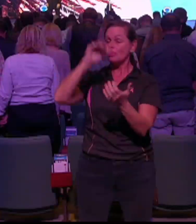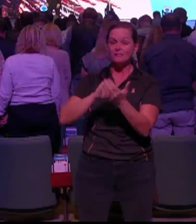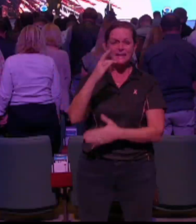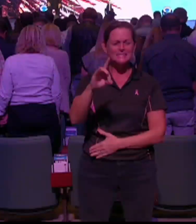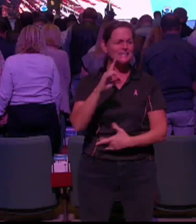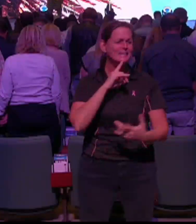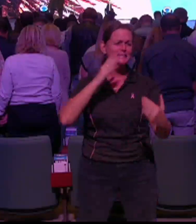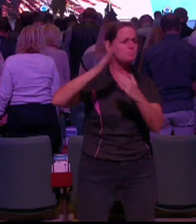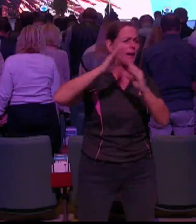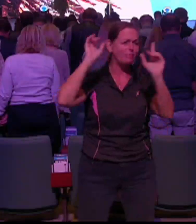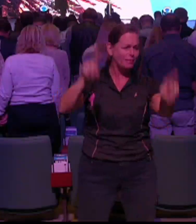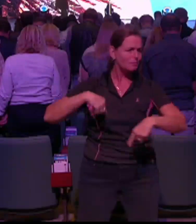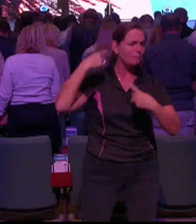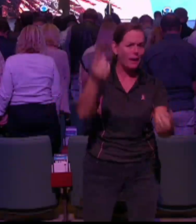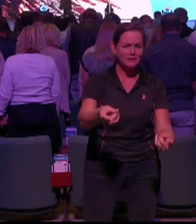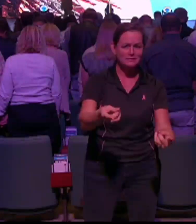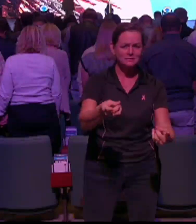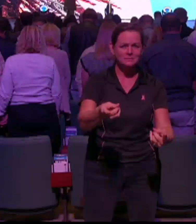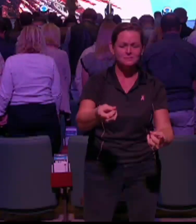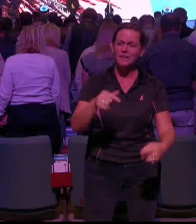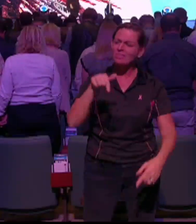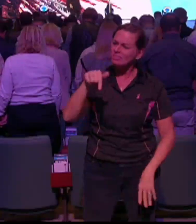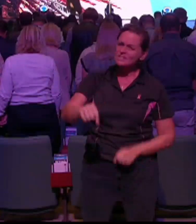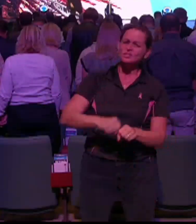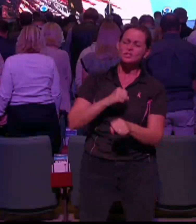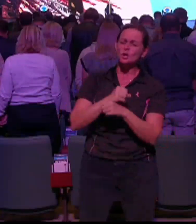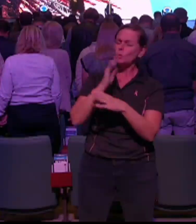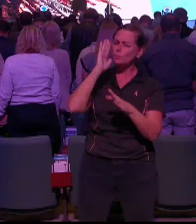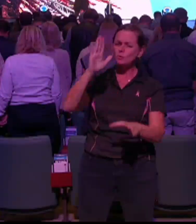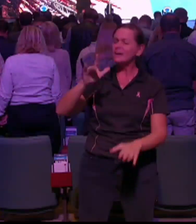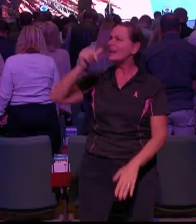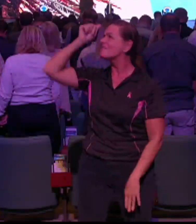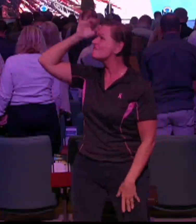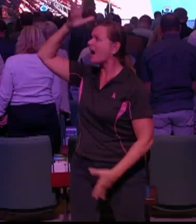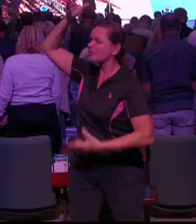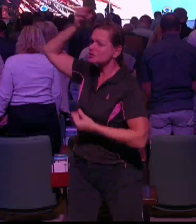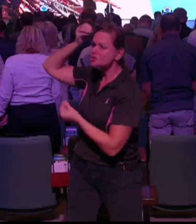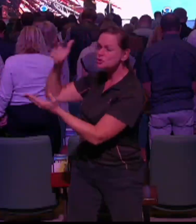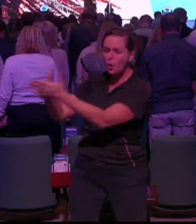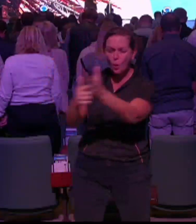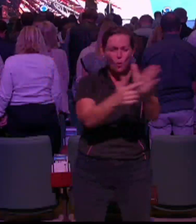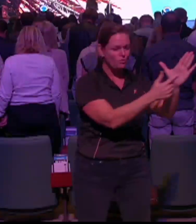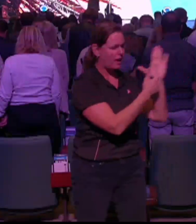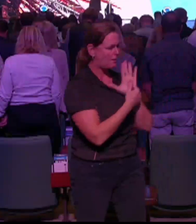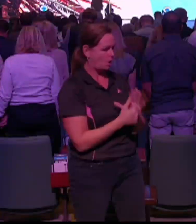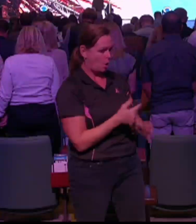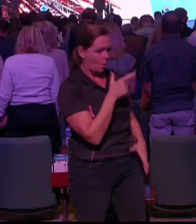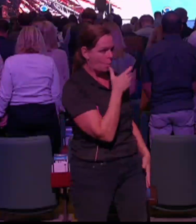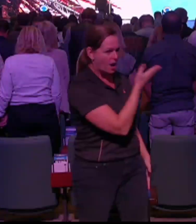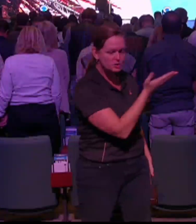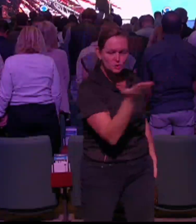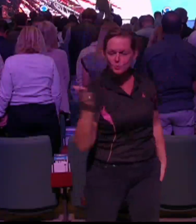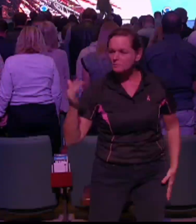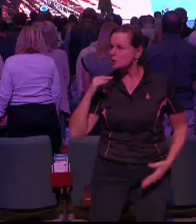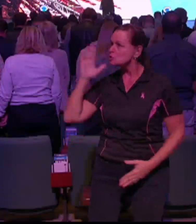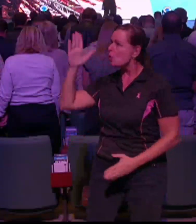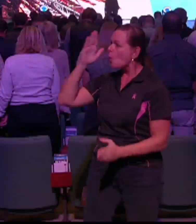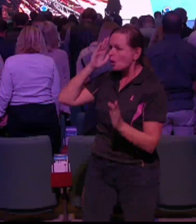So, Father, show them when they are. Show them who they are. Father, shift their images to an